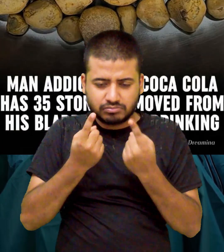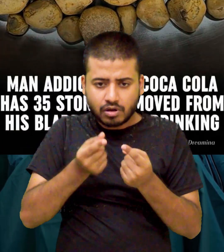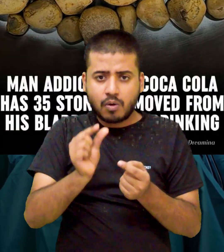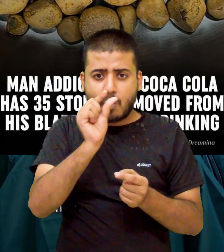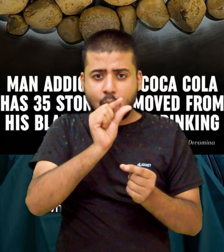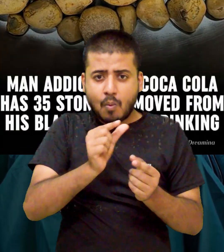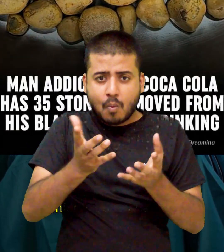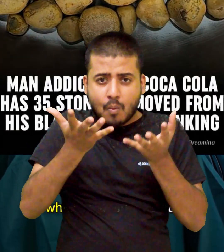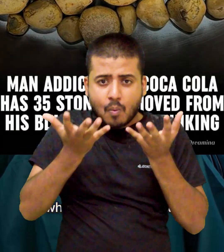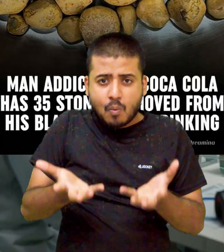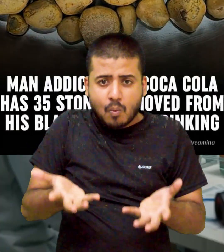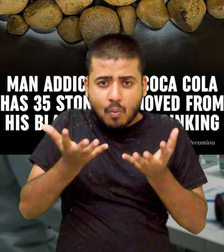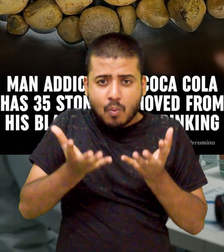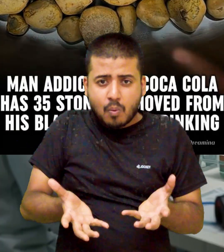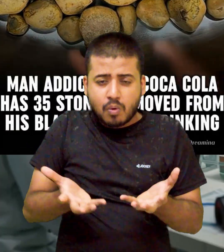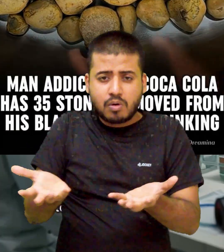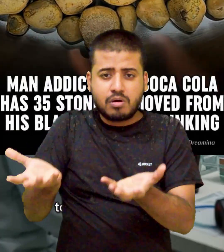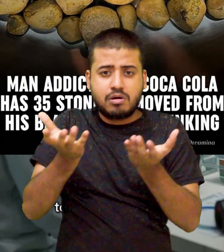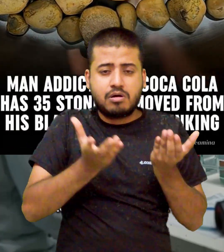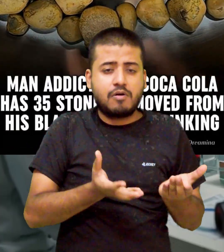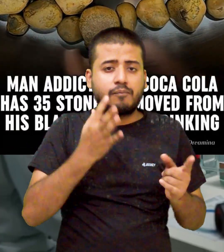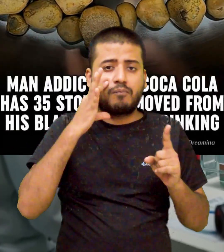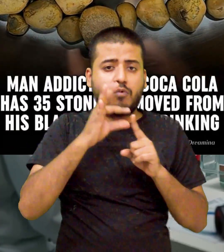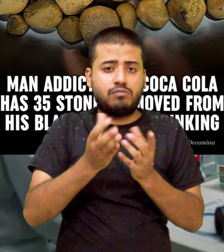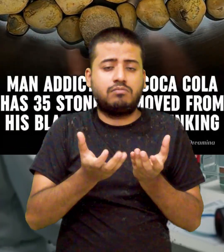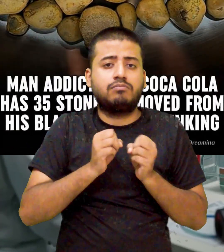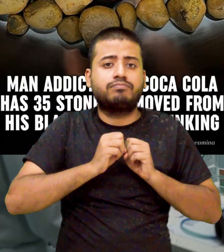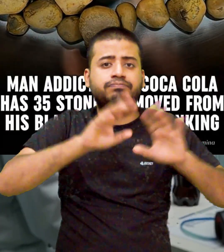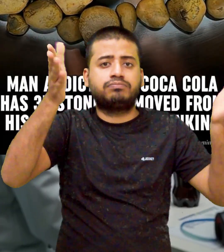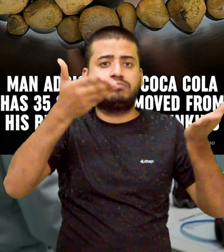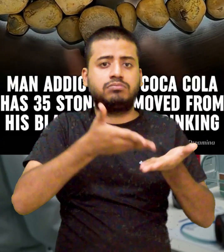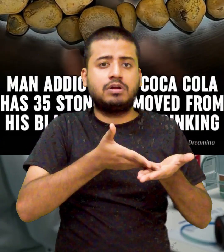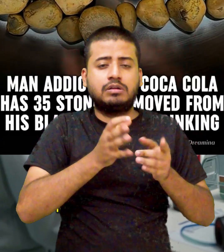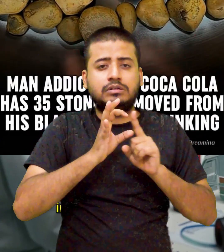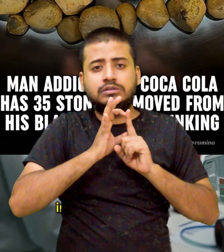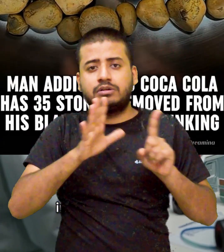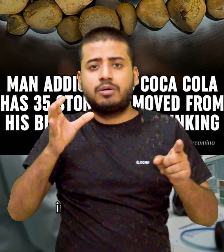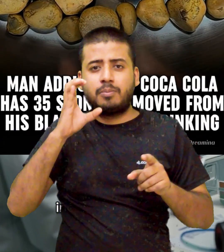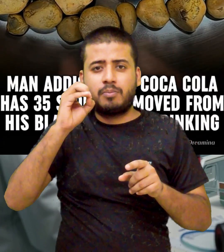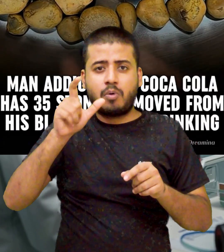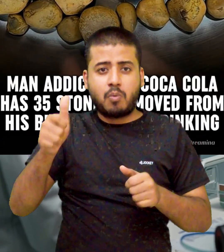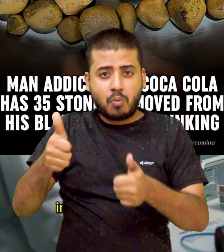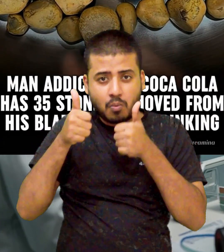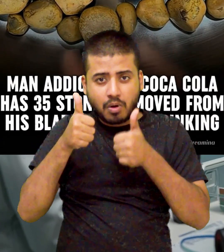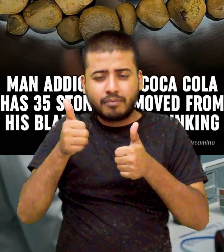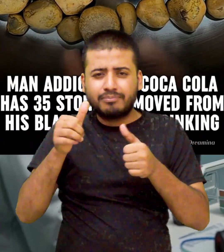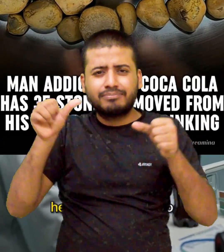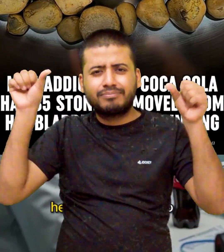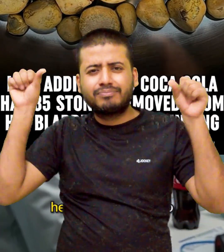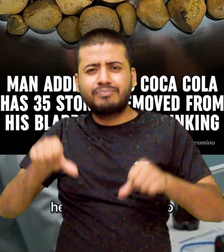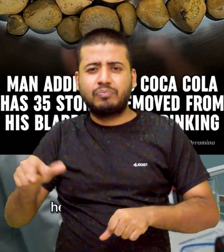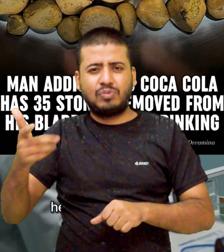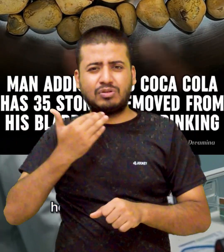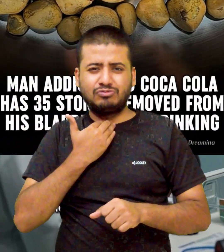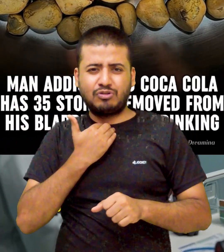As highlighted in one case, where a man drank three liters of Coca-Cola daily and developed 35 bladder stones,